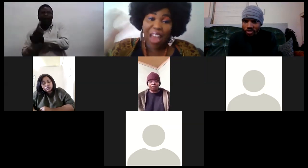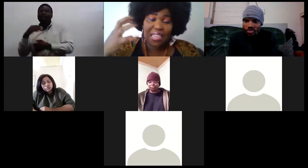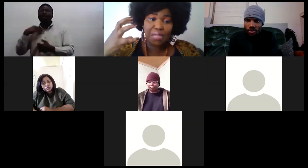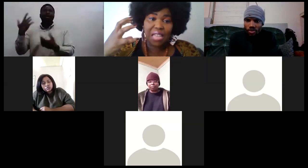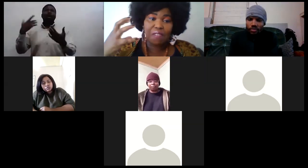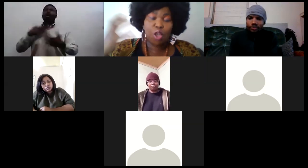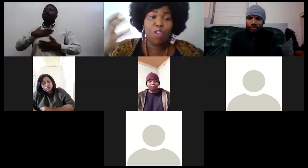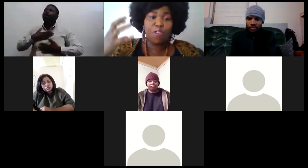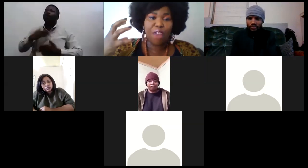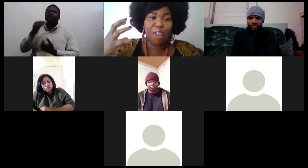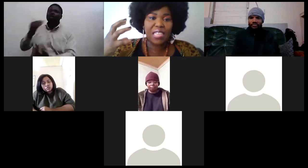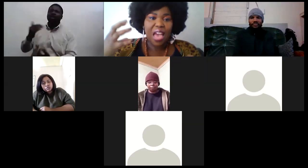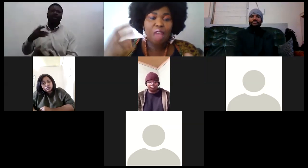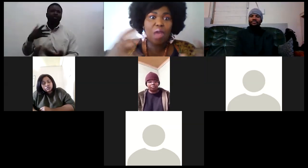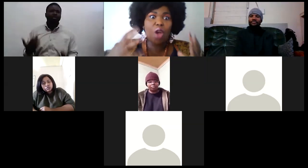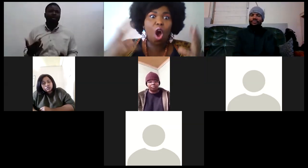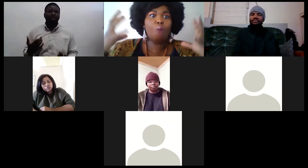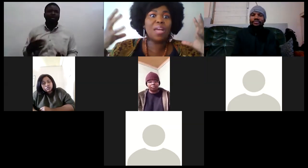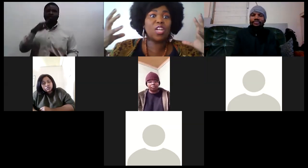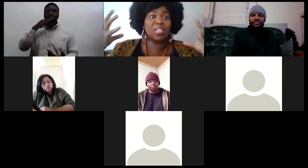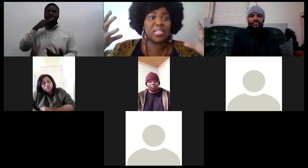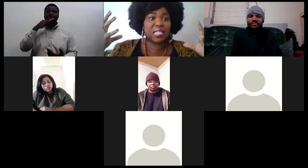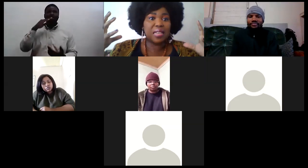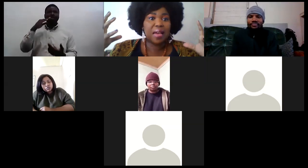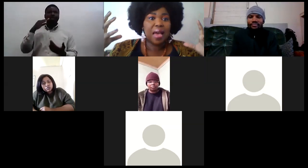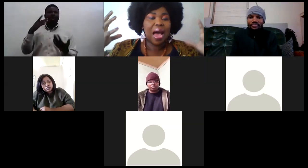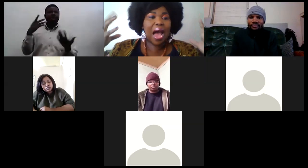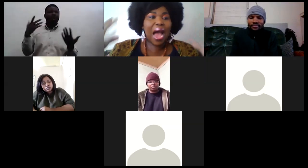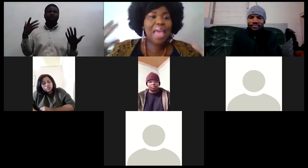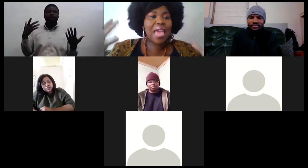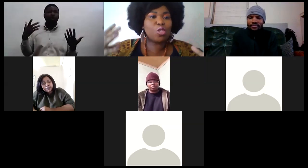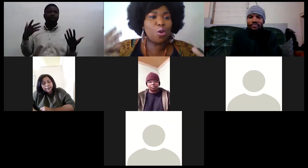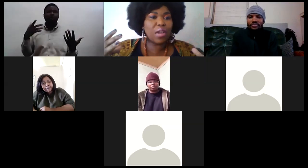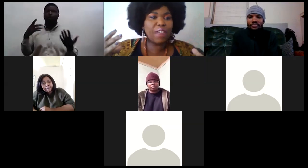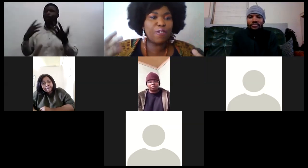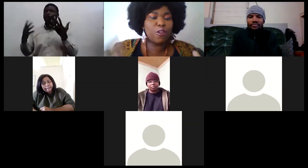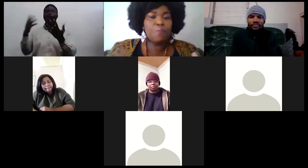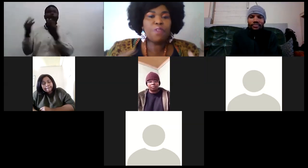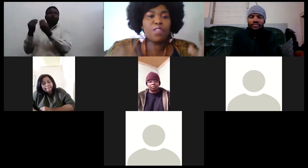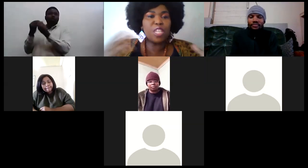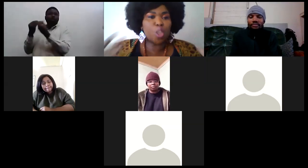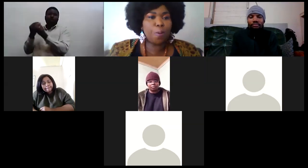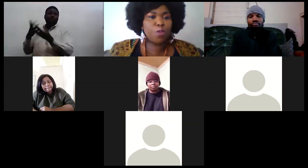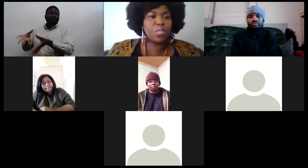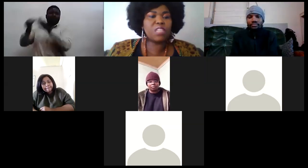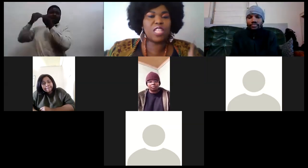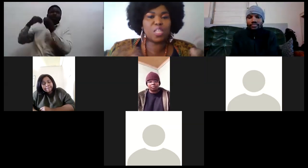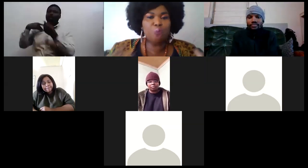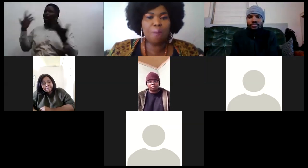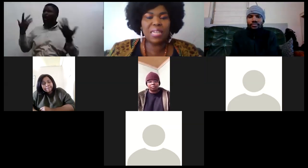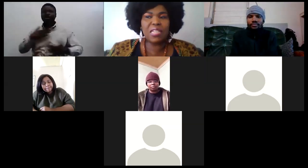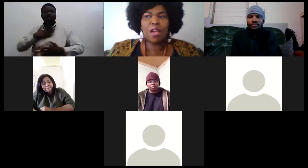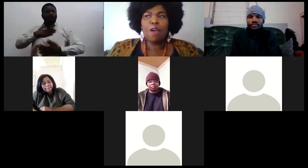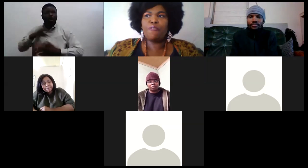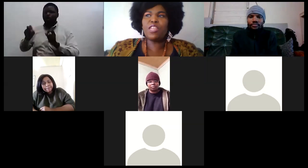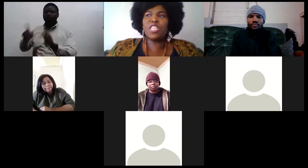flag themselves on your face and you're like oh my goodness i am so grateful for this opportunity for this